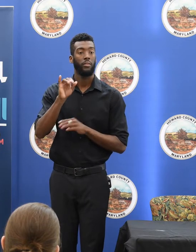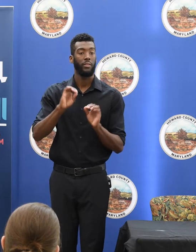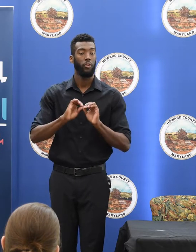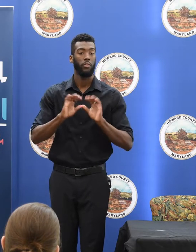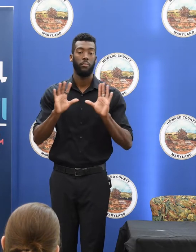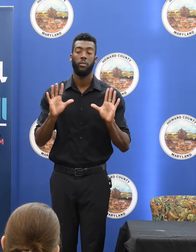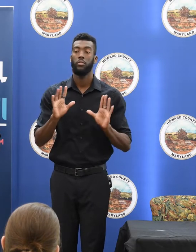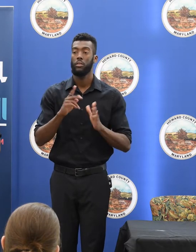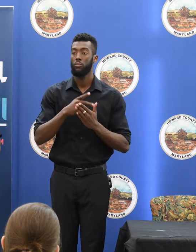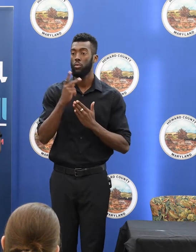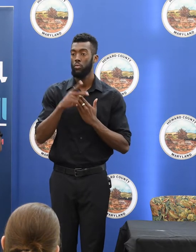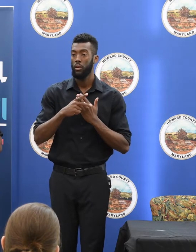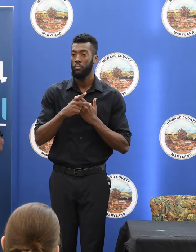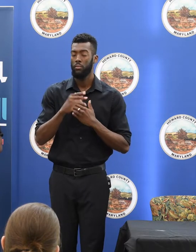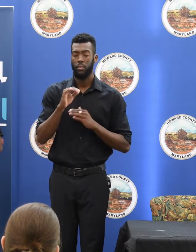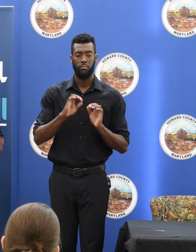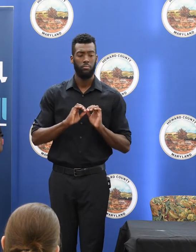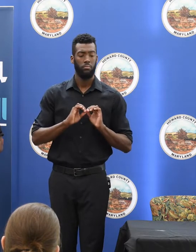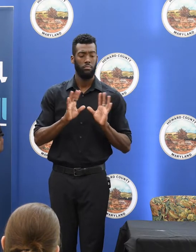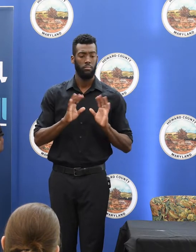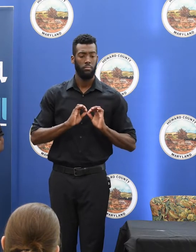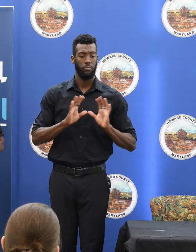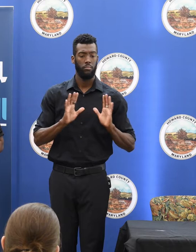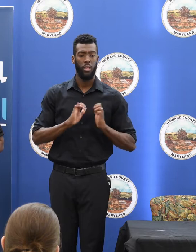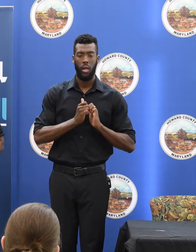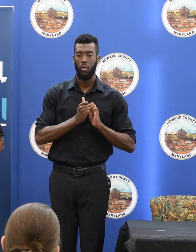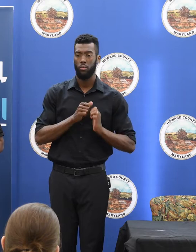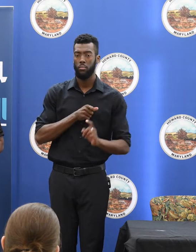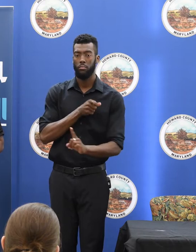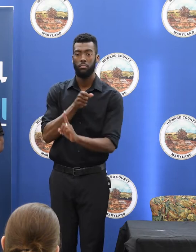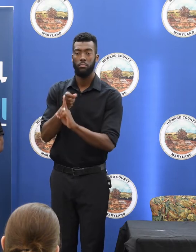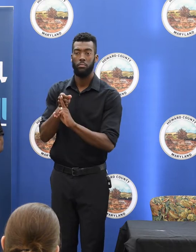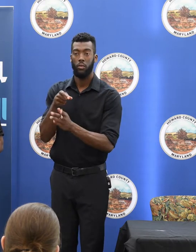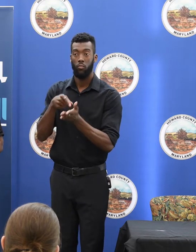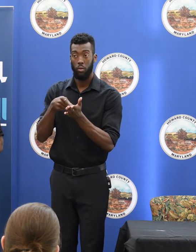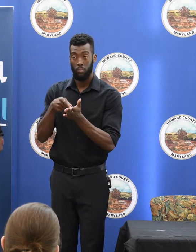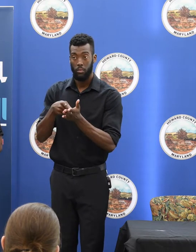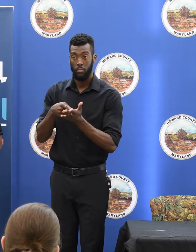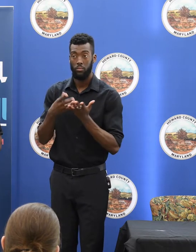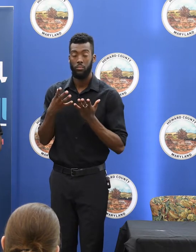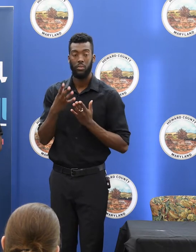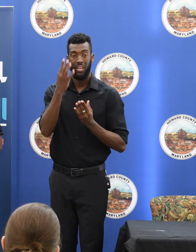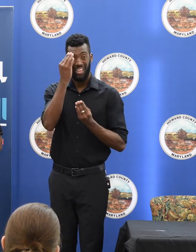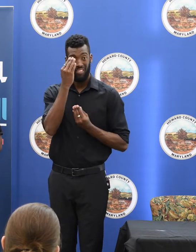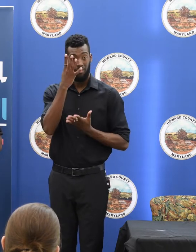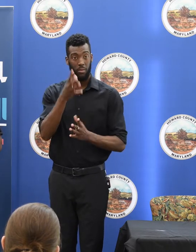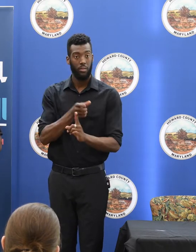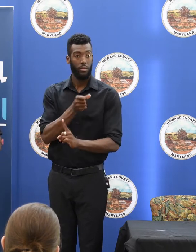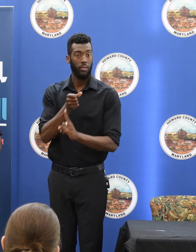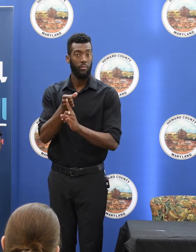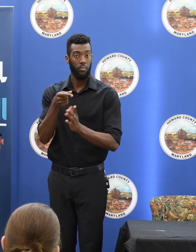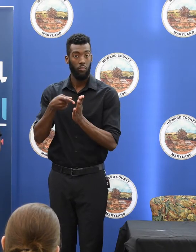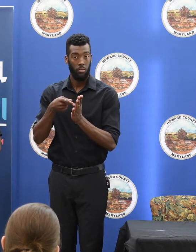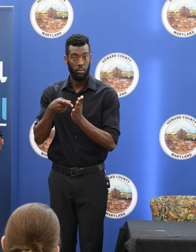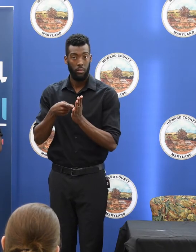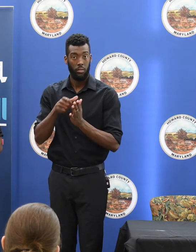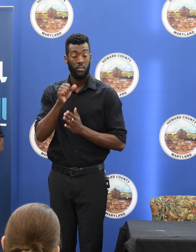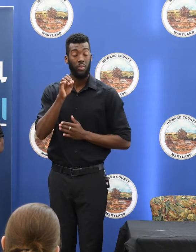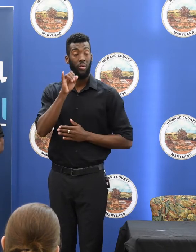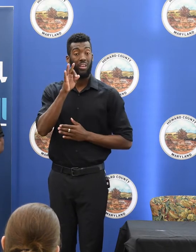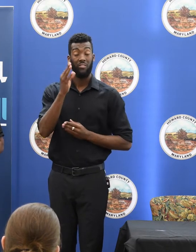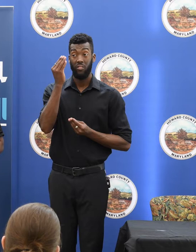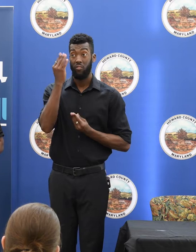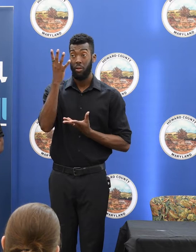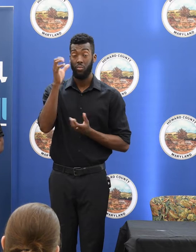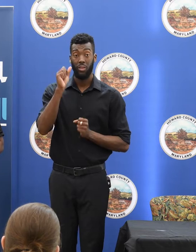does transparency impact affordability? Well, information impacts affordability and as much information